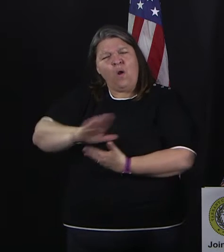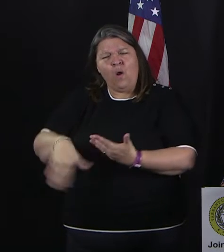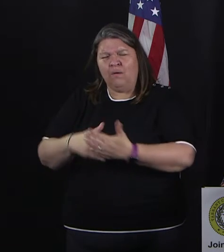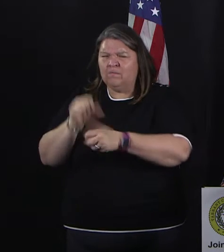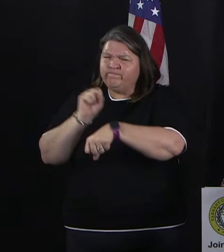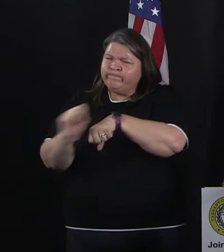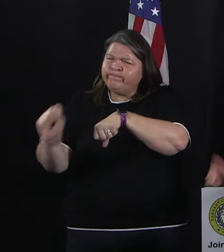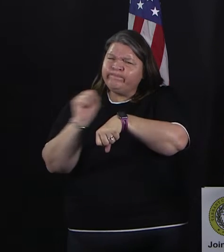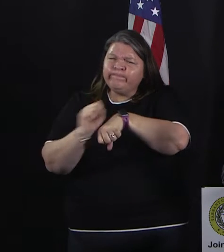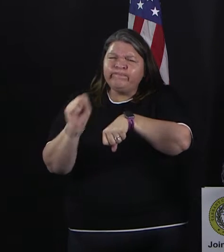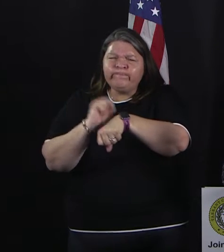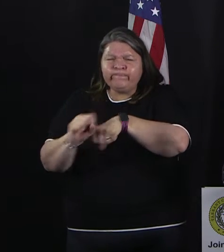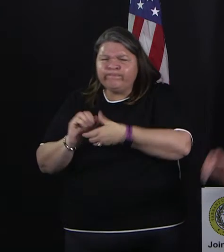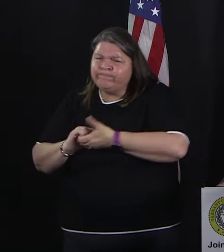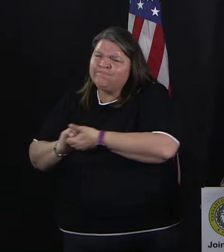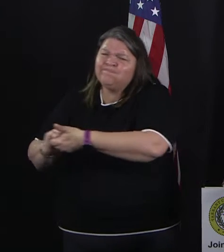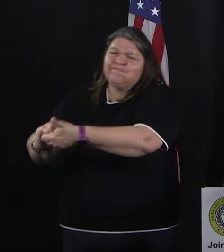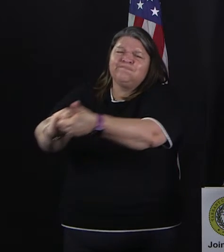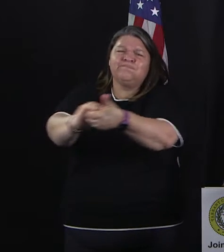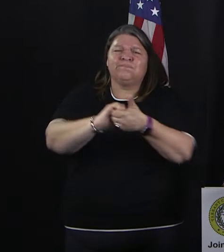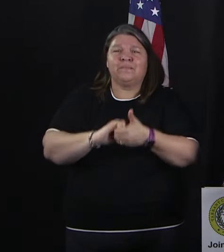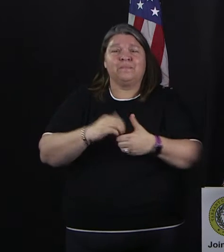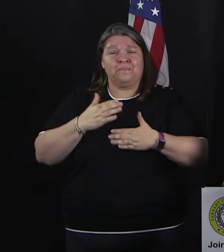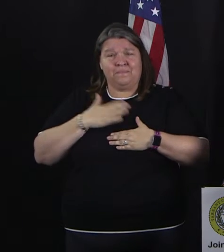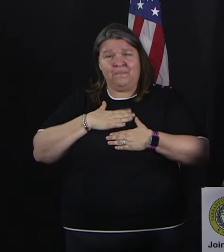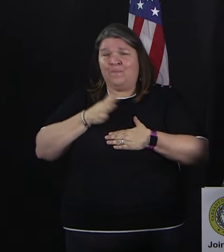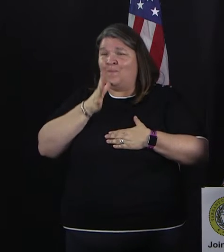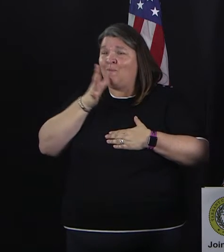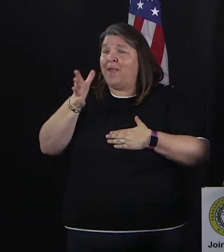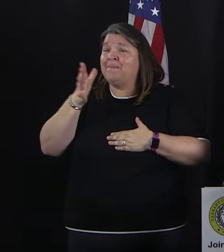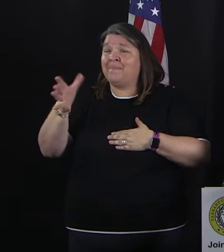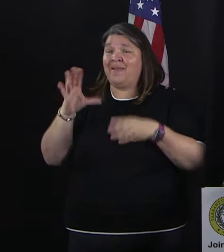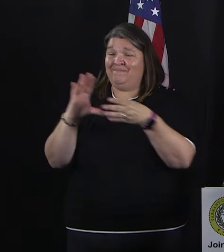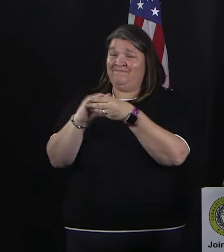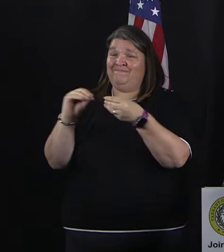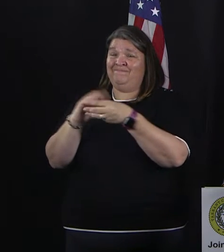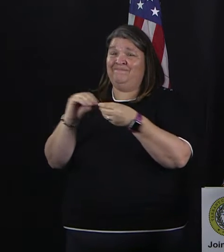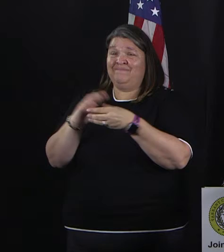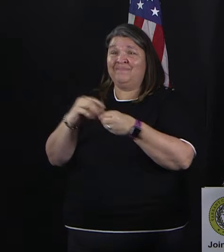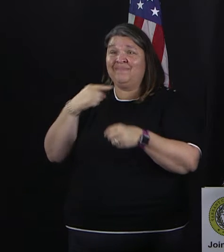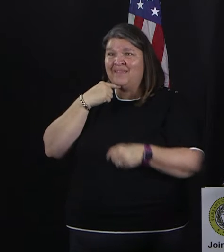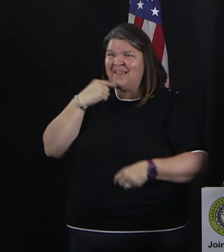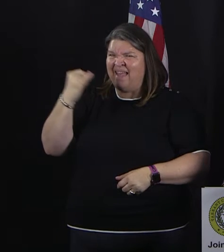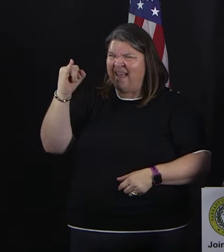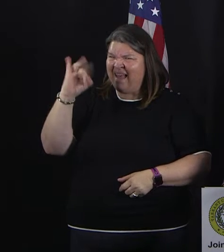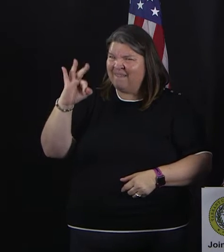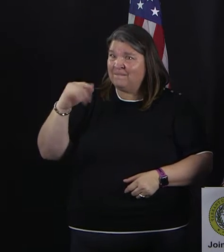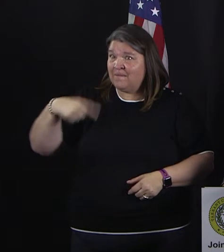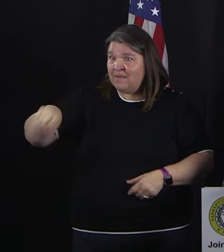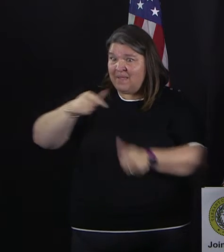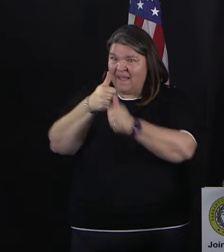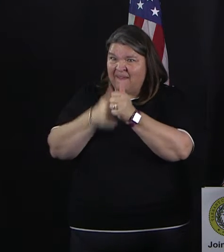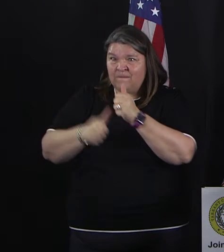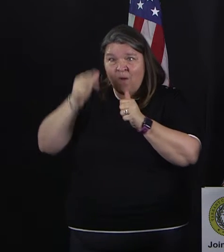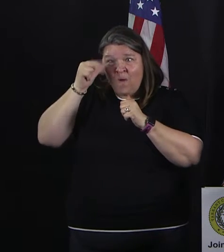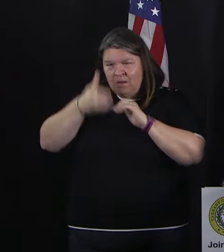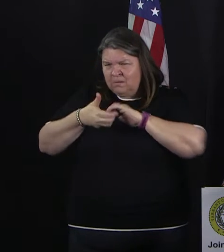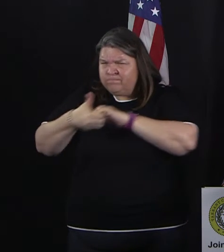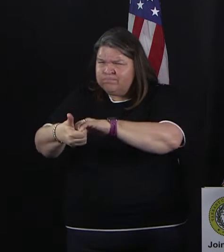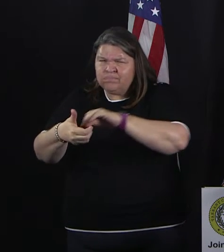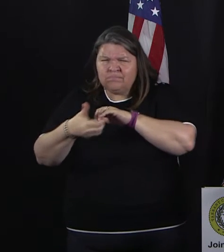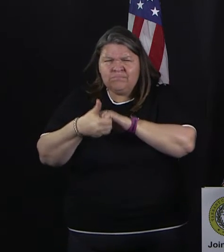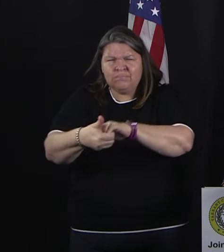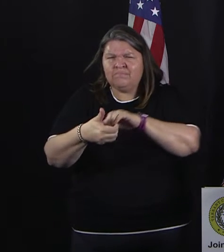always said, if every horse pulls in the right direction, we can settle everything. And I believe that to be true. We're Texans.